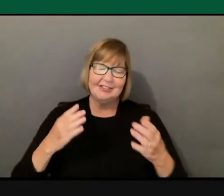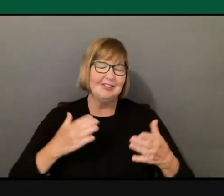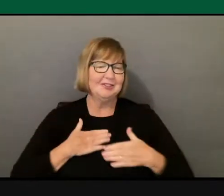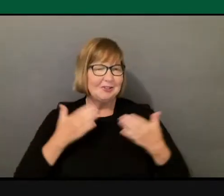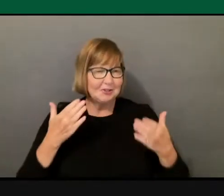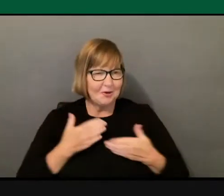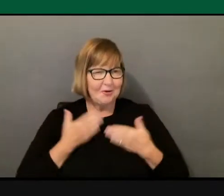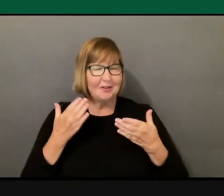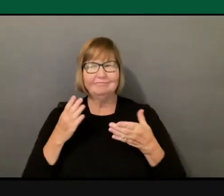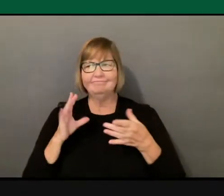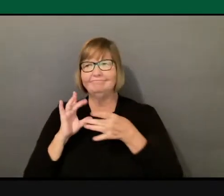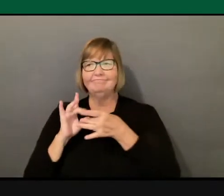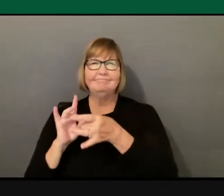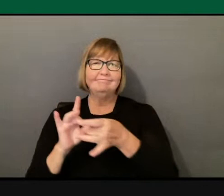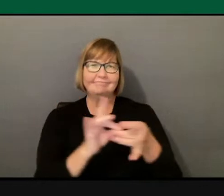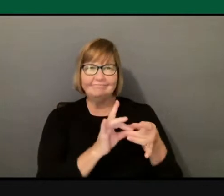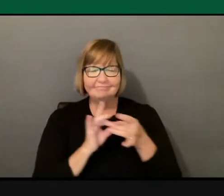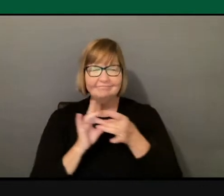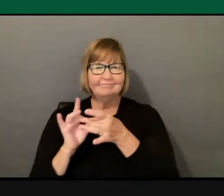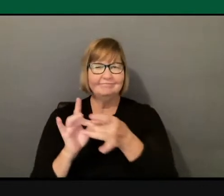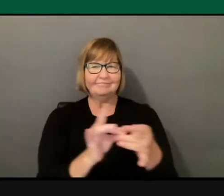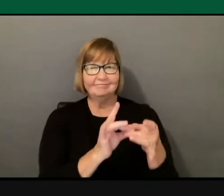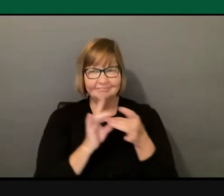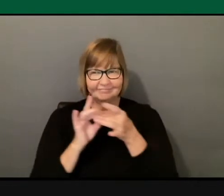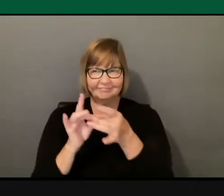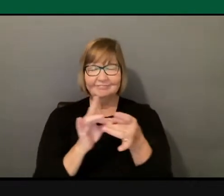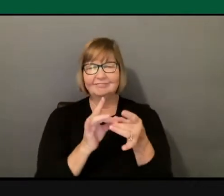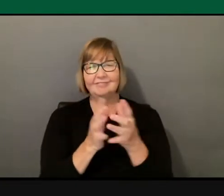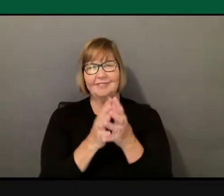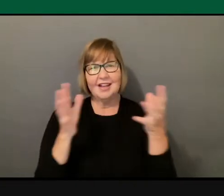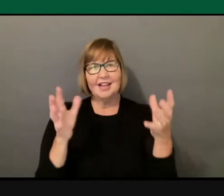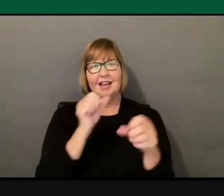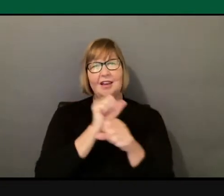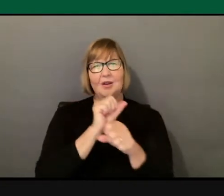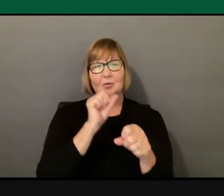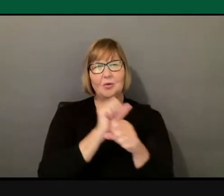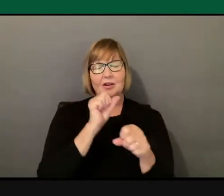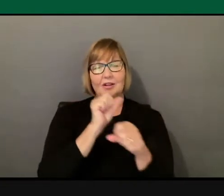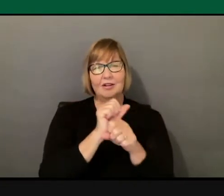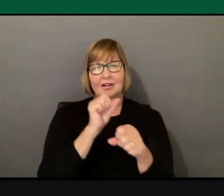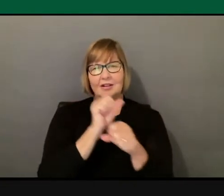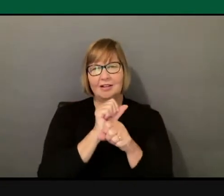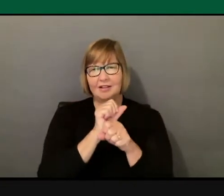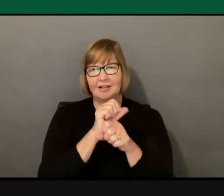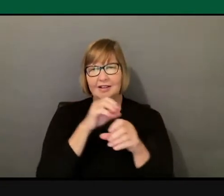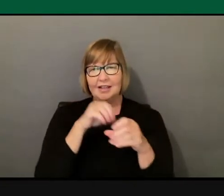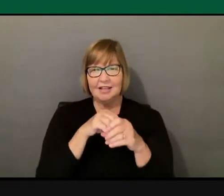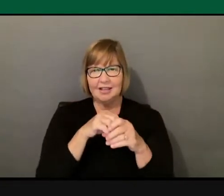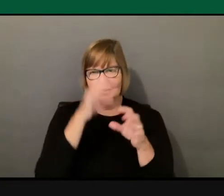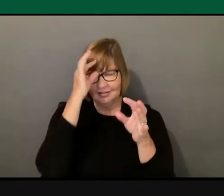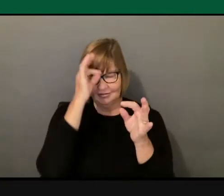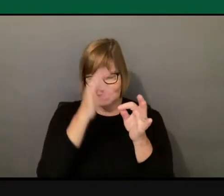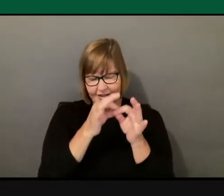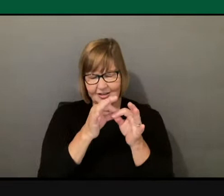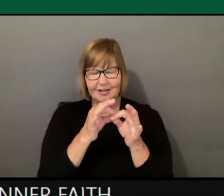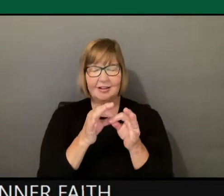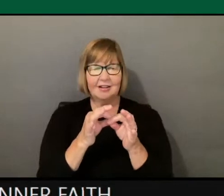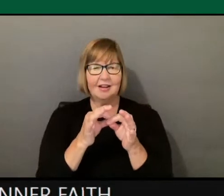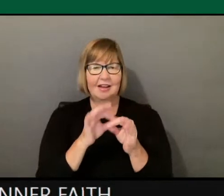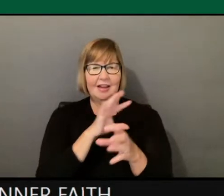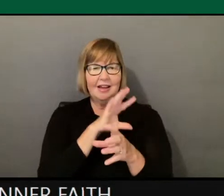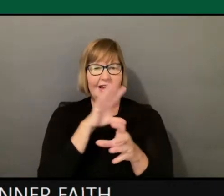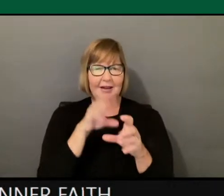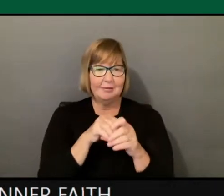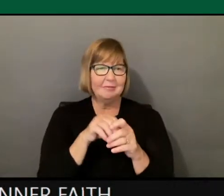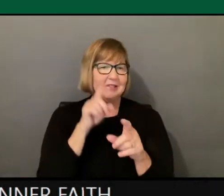Um, we do a lot of work in the interfaith community. I'm a member of Salam Shalom, a sisterhood of